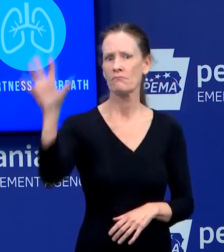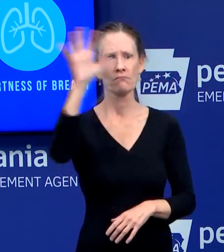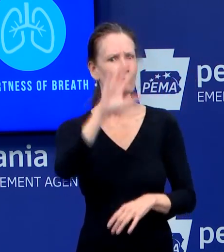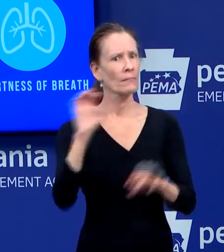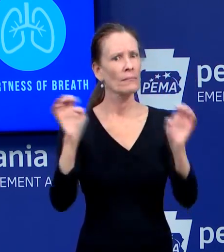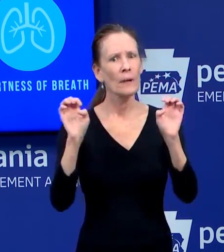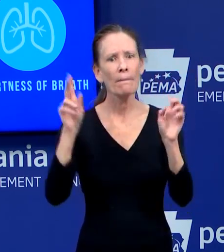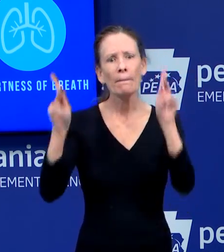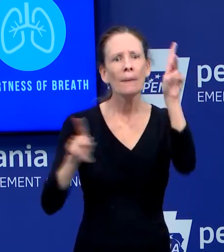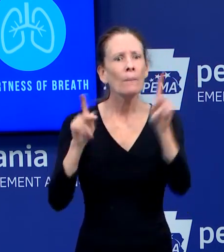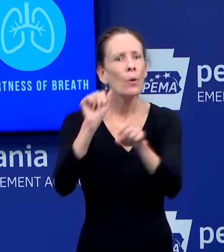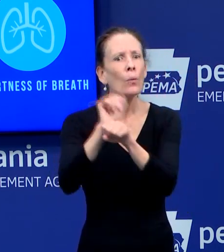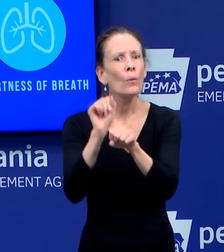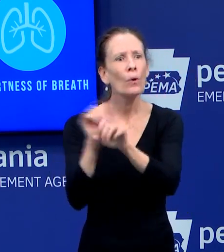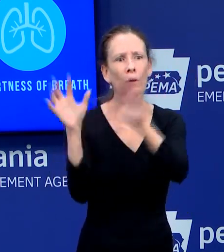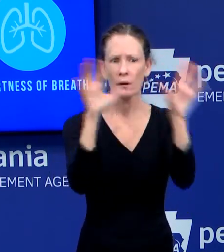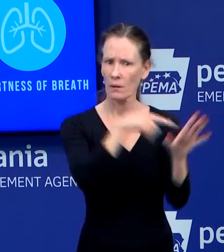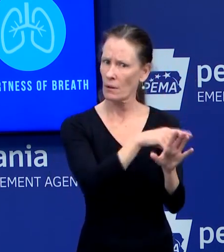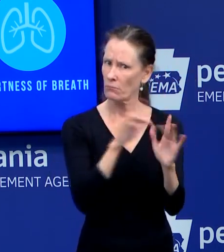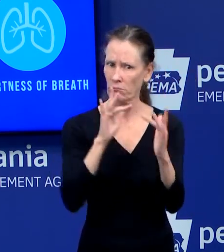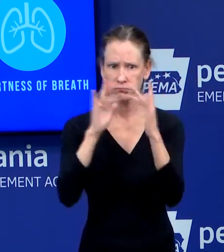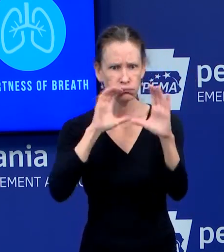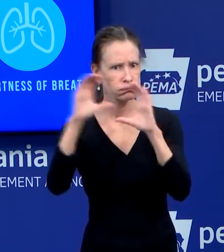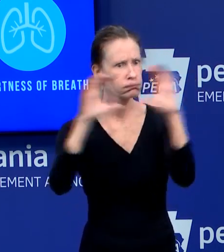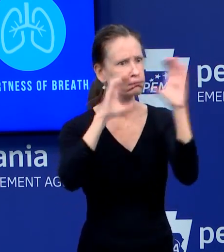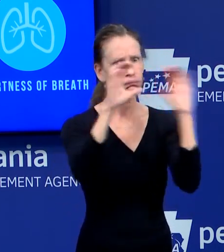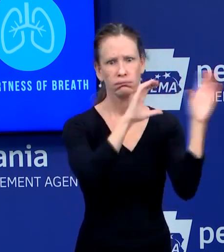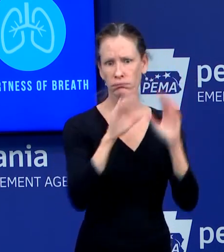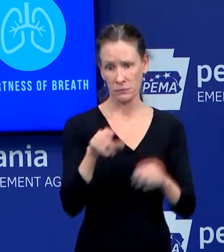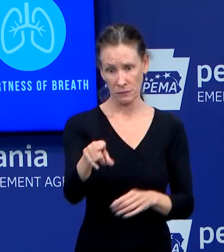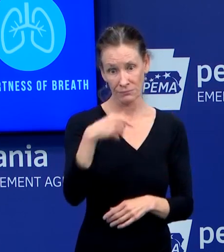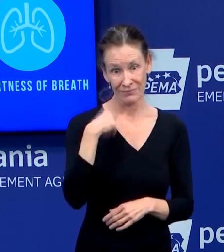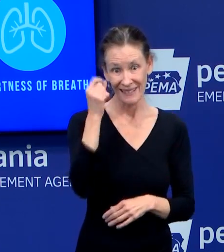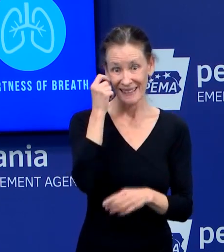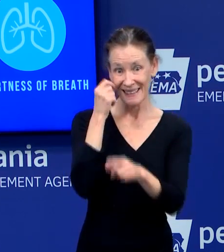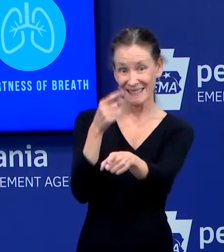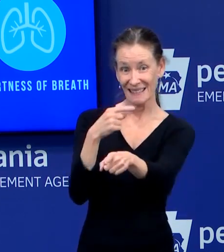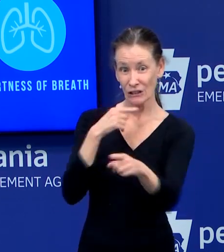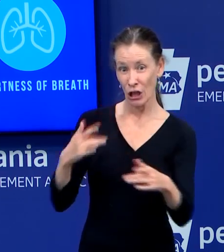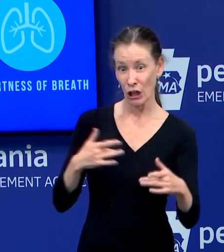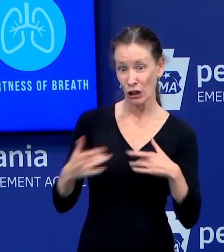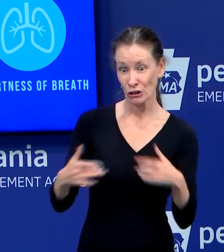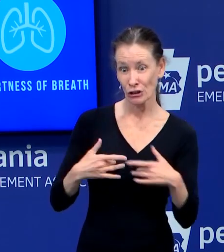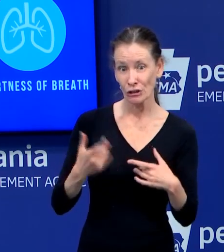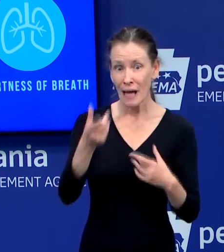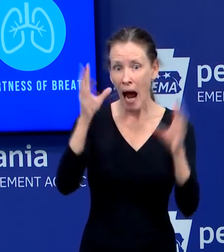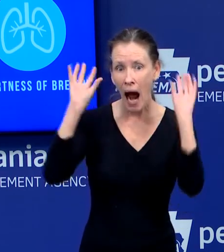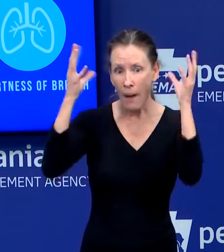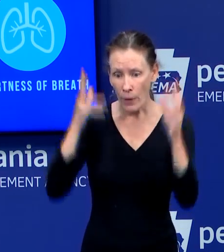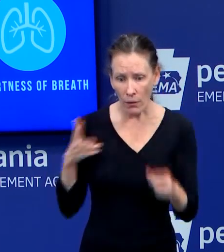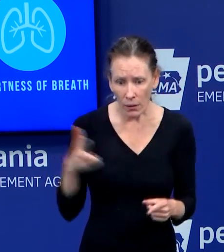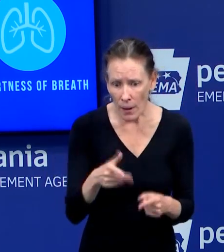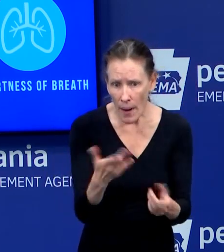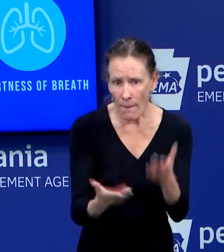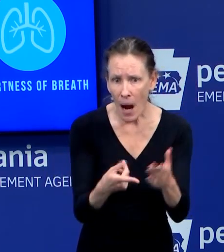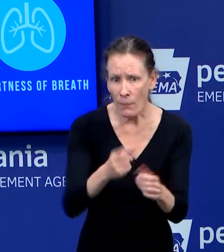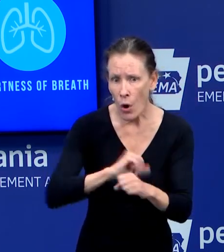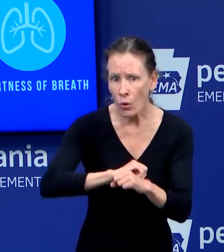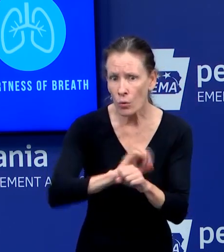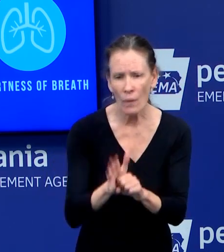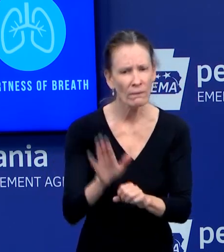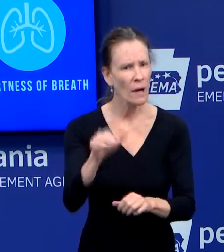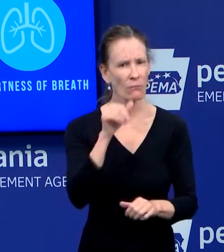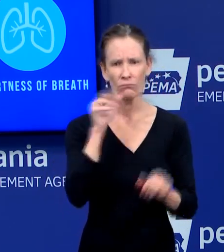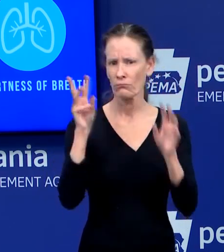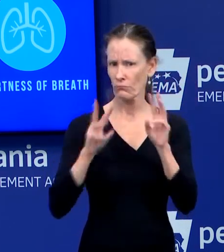you're speaking about. And we're talking in terms of personal protective equipment and how EMS providers can best handle calls like that.